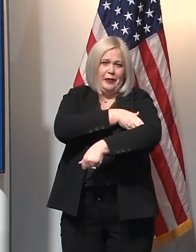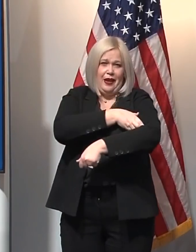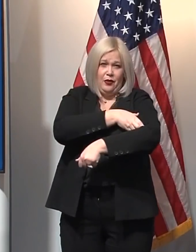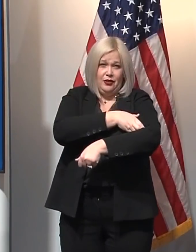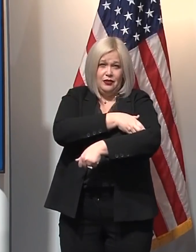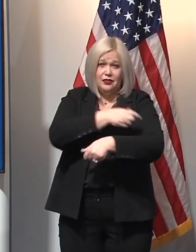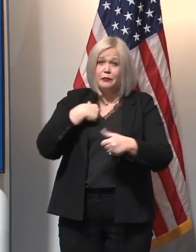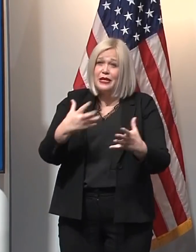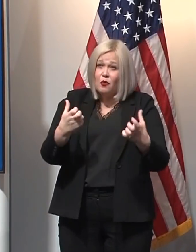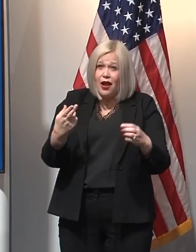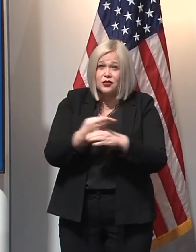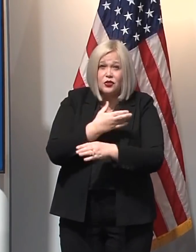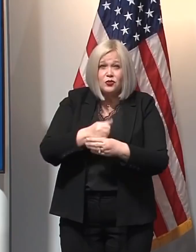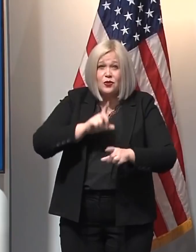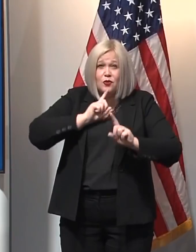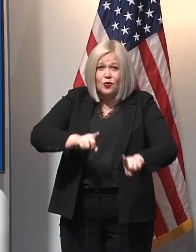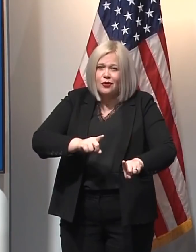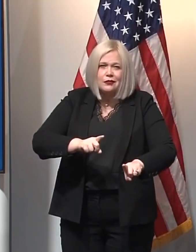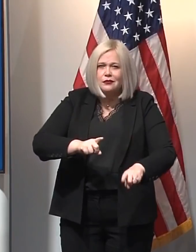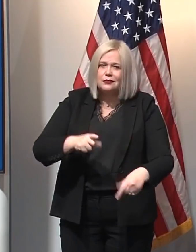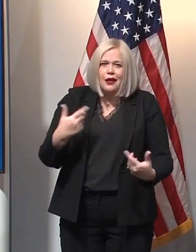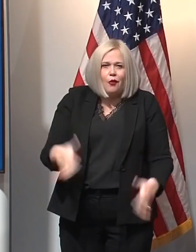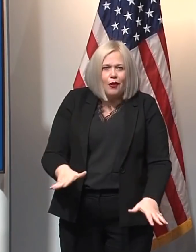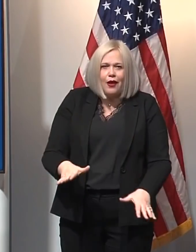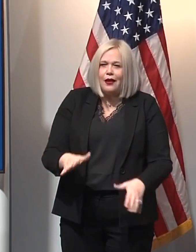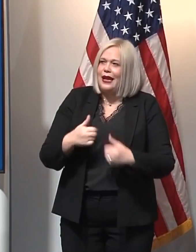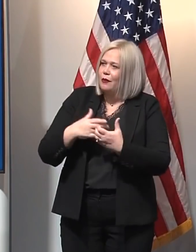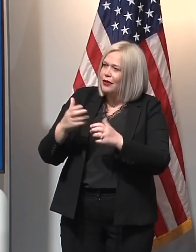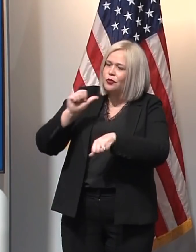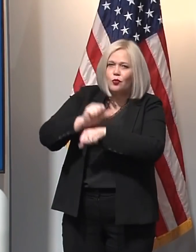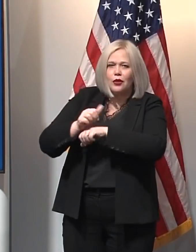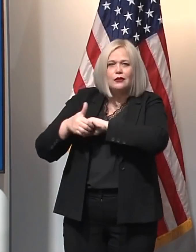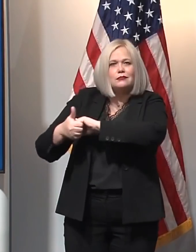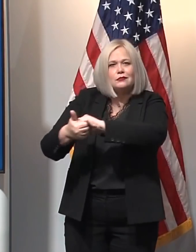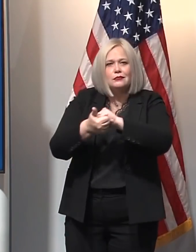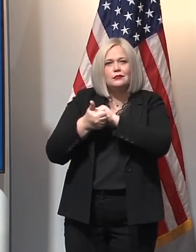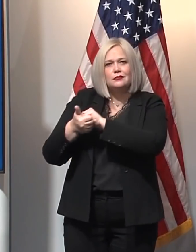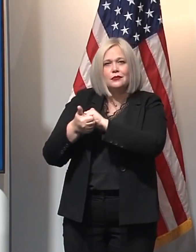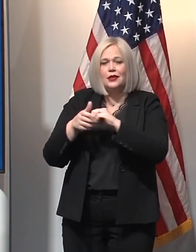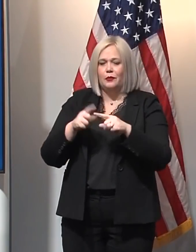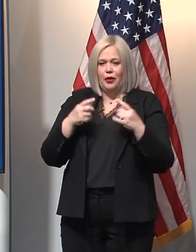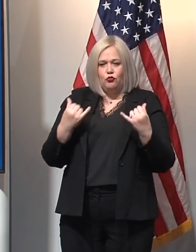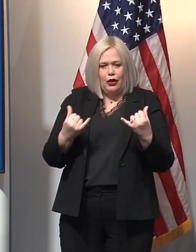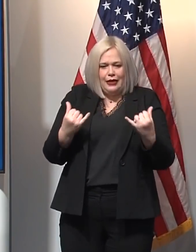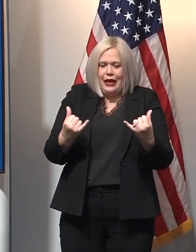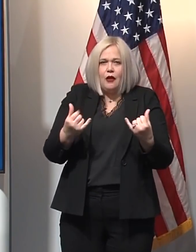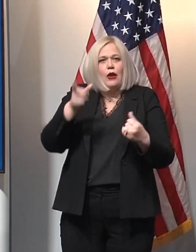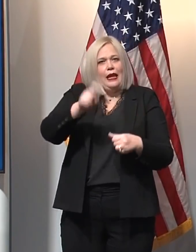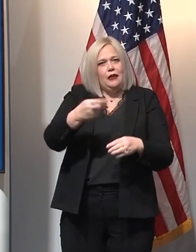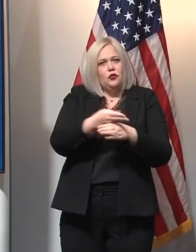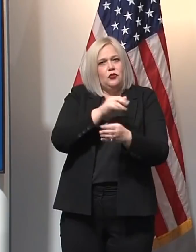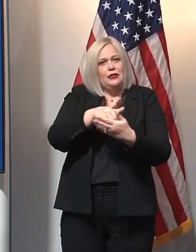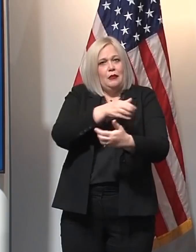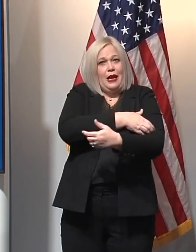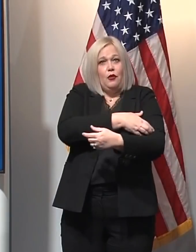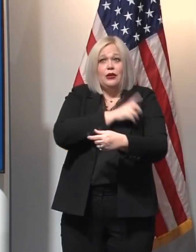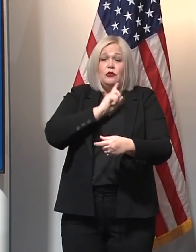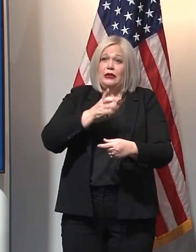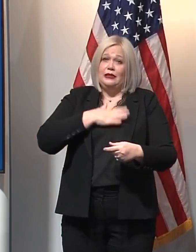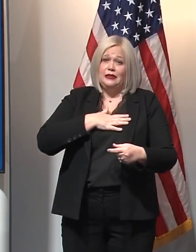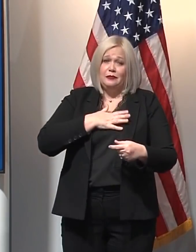to use, but they need to rest in the executive branch. And ultimately, the buck will stop with the governor